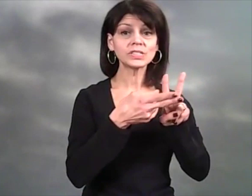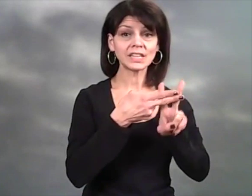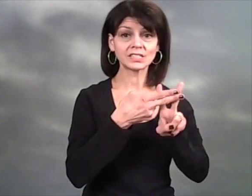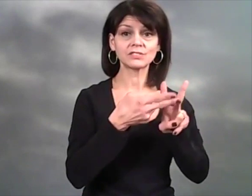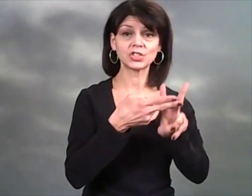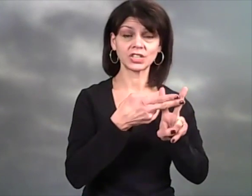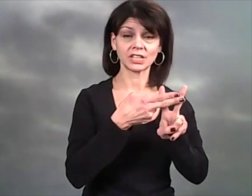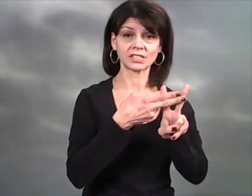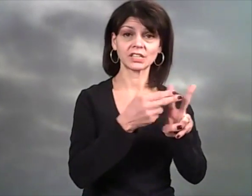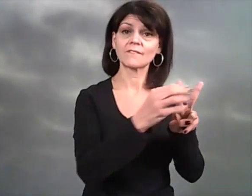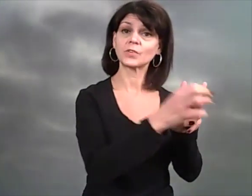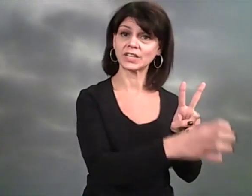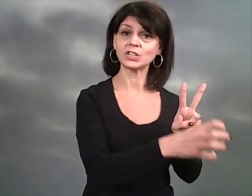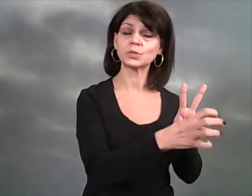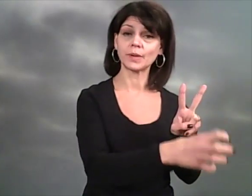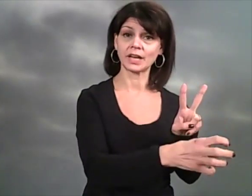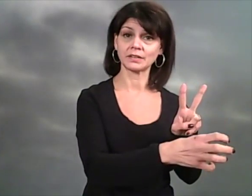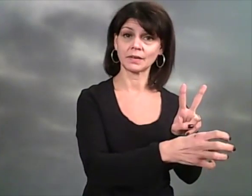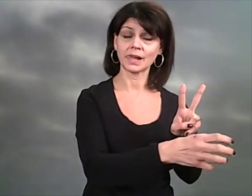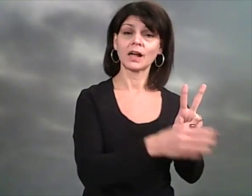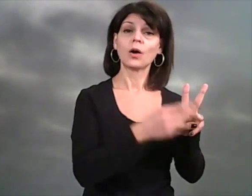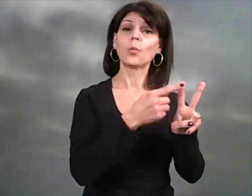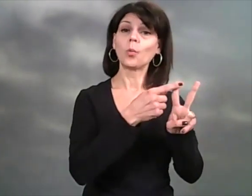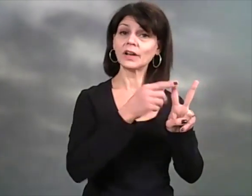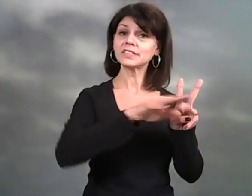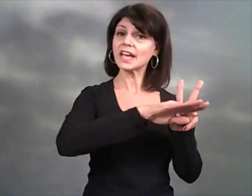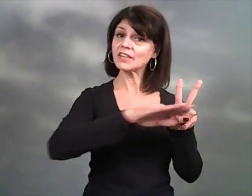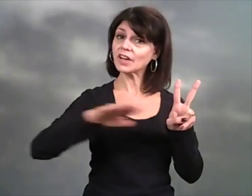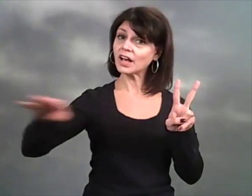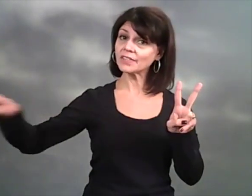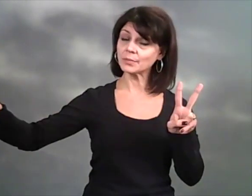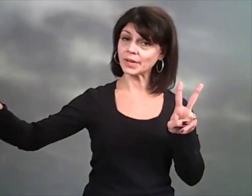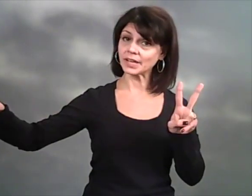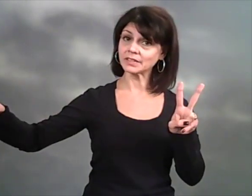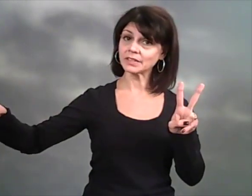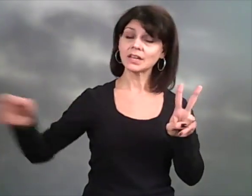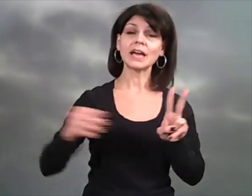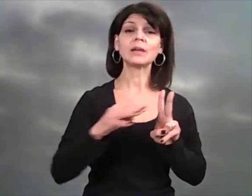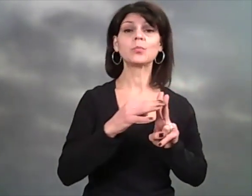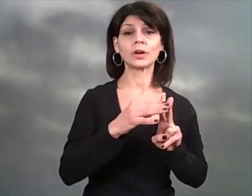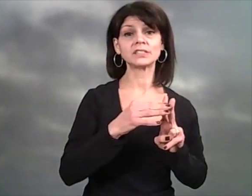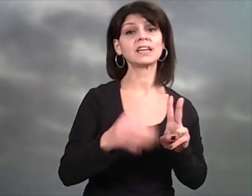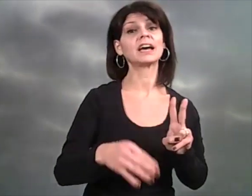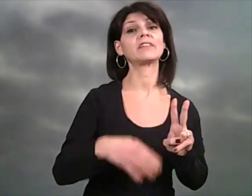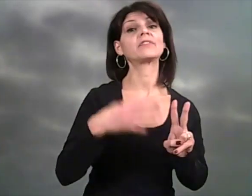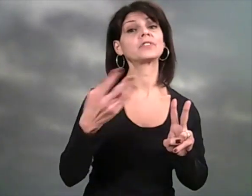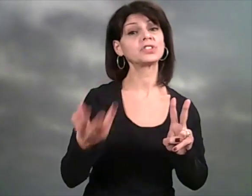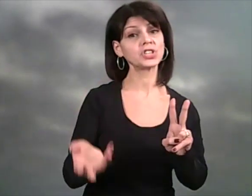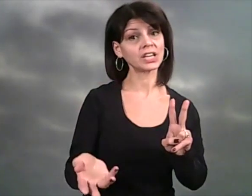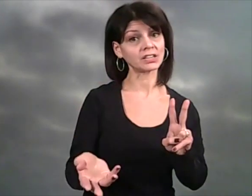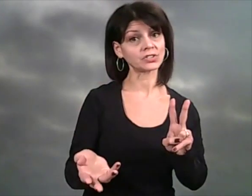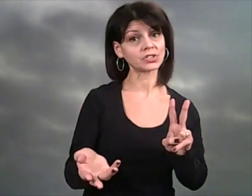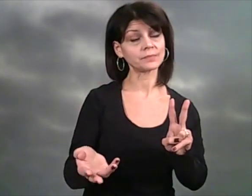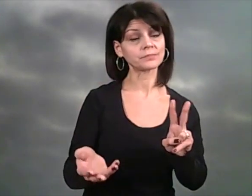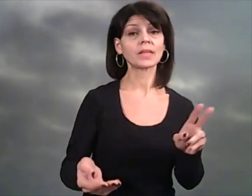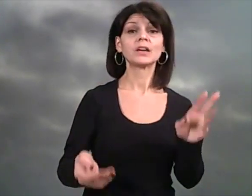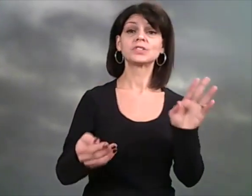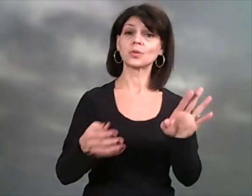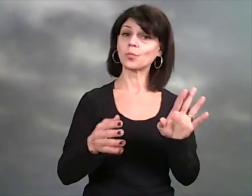sets of sheets for each bed. One to have on the bed, and one to have for a change. So